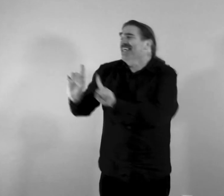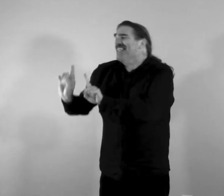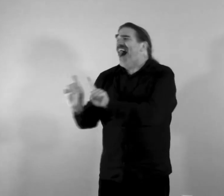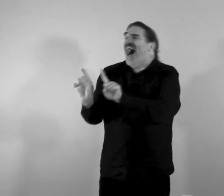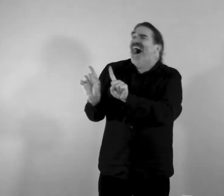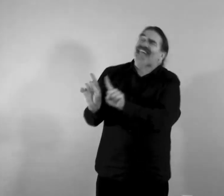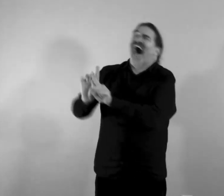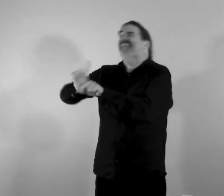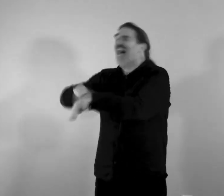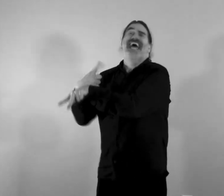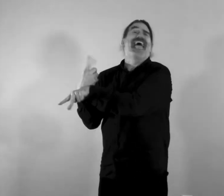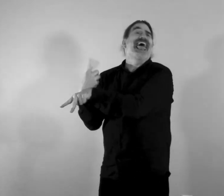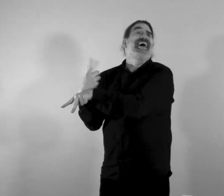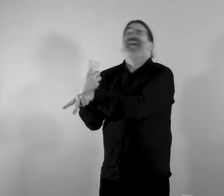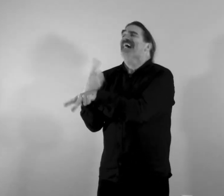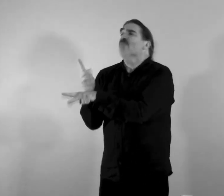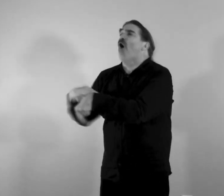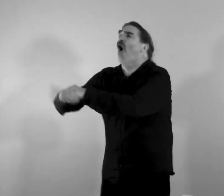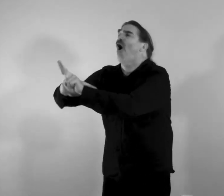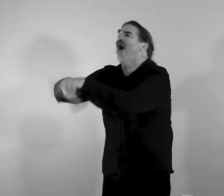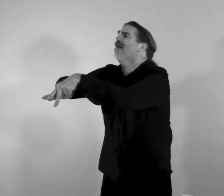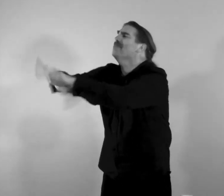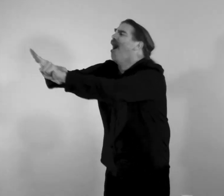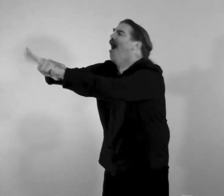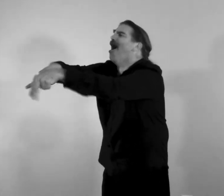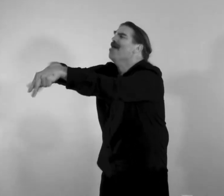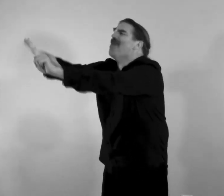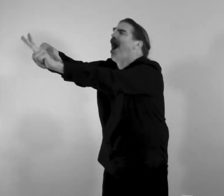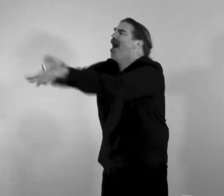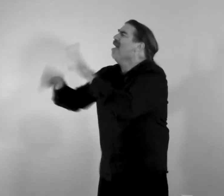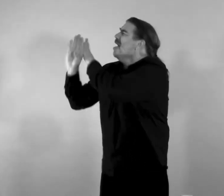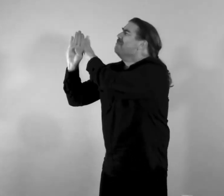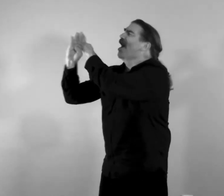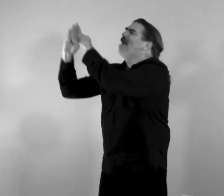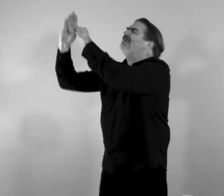couple wag their tail, and the bird,